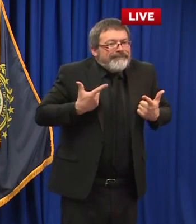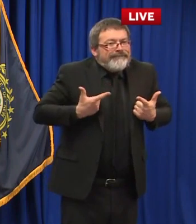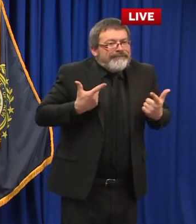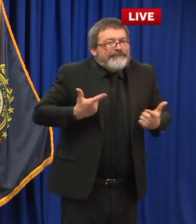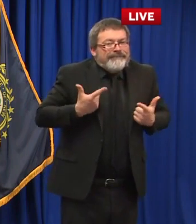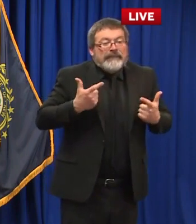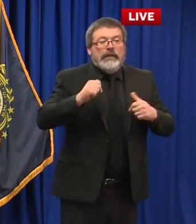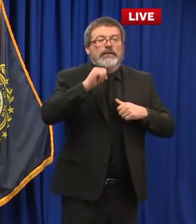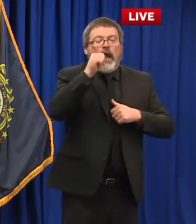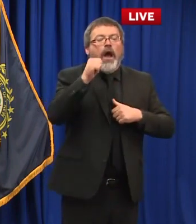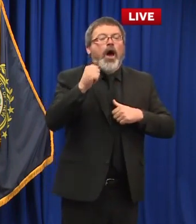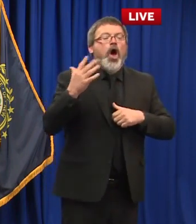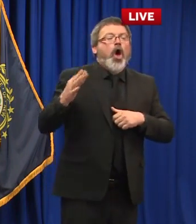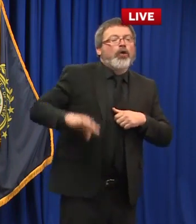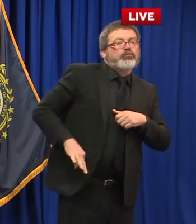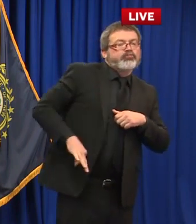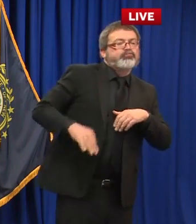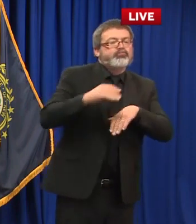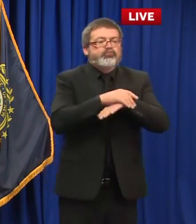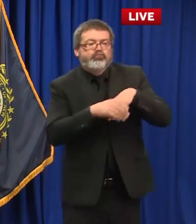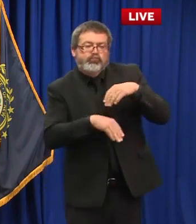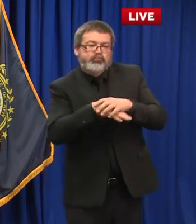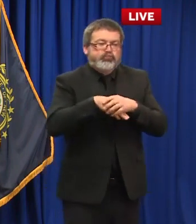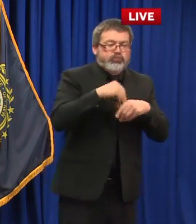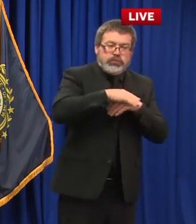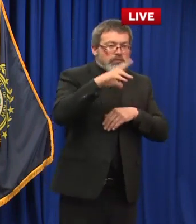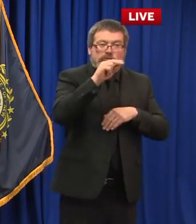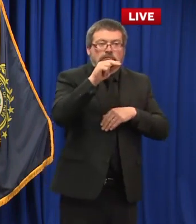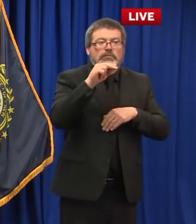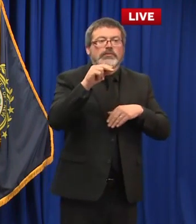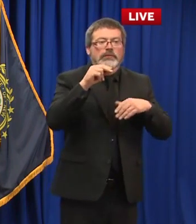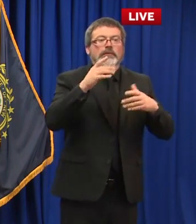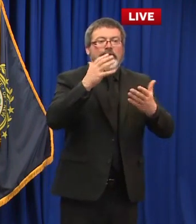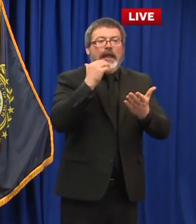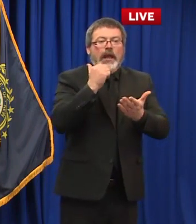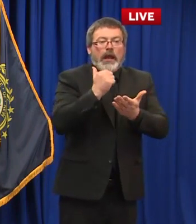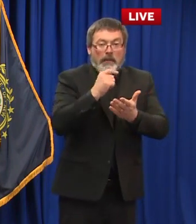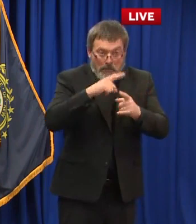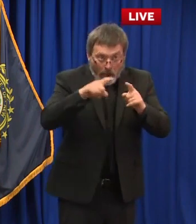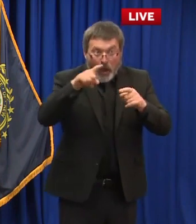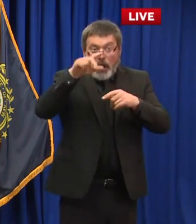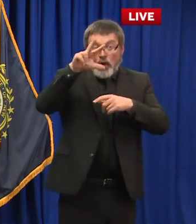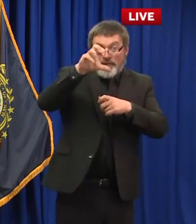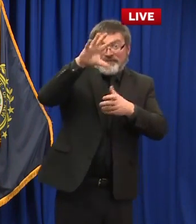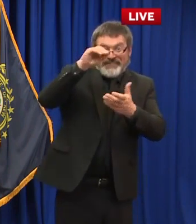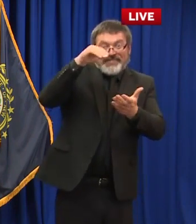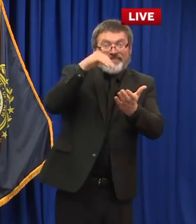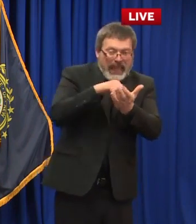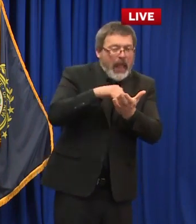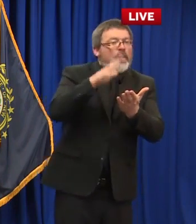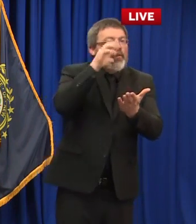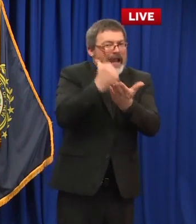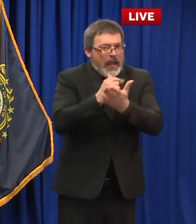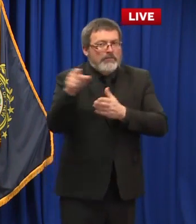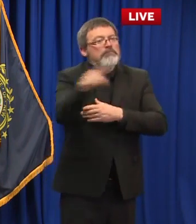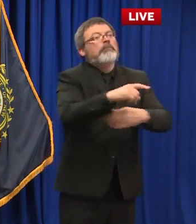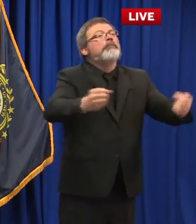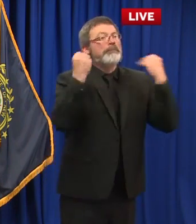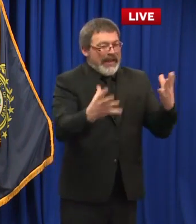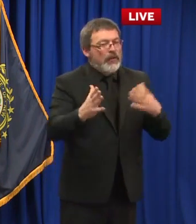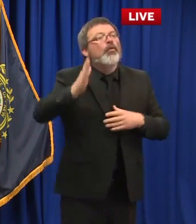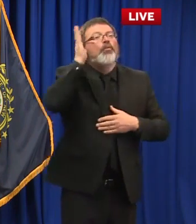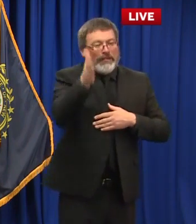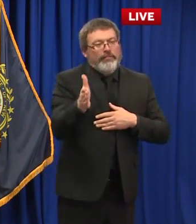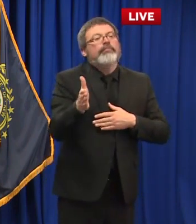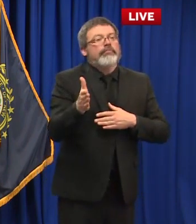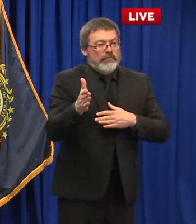we worked out the math and it was a very good balance and allows everybody to get, we think, enough of the dollars in to help recoup some of those losses. So great